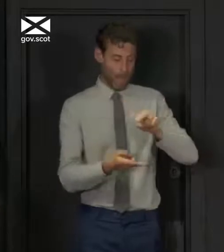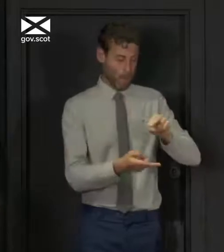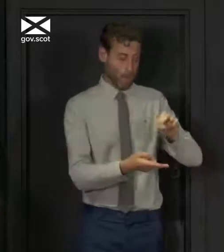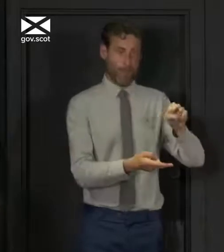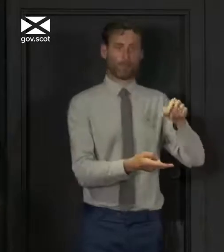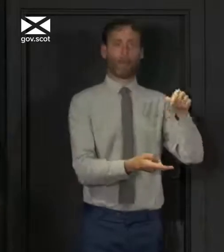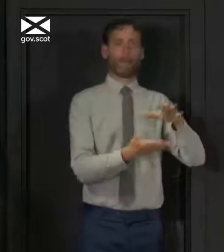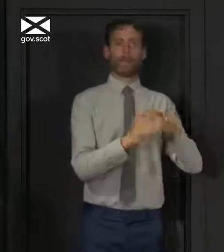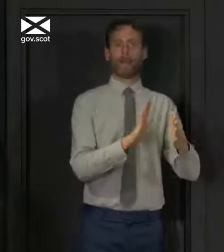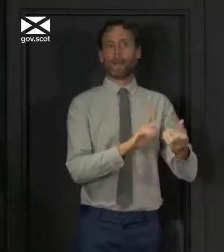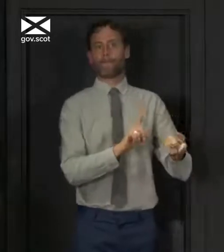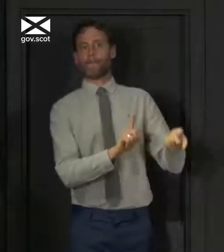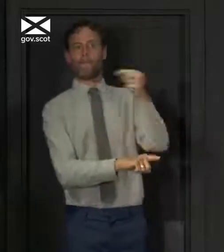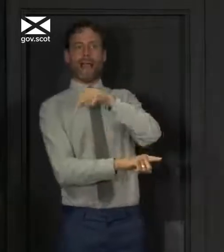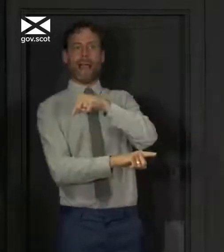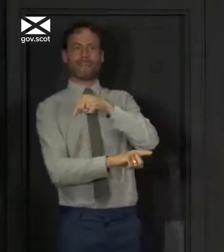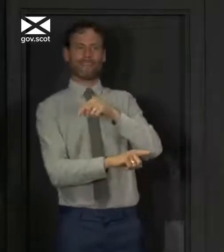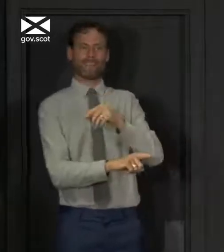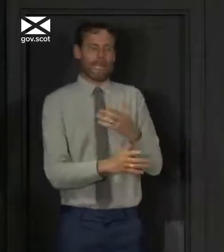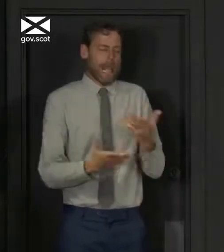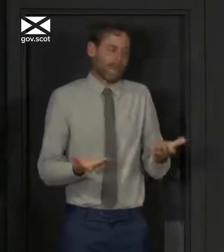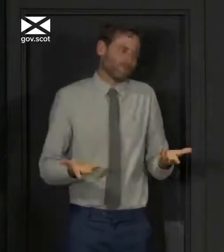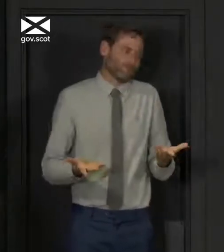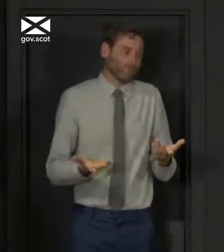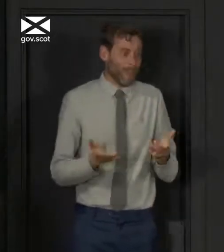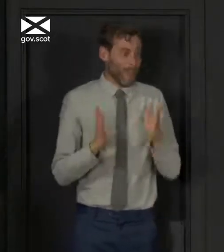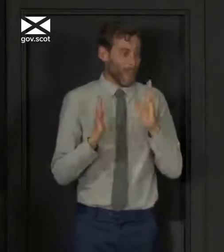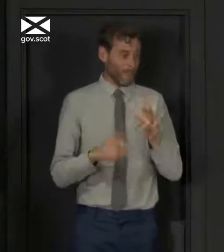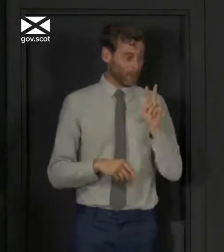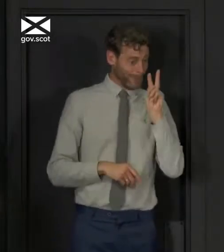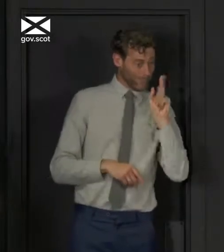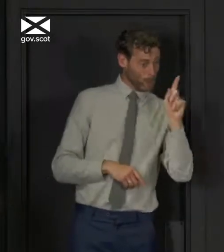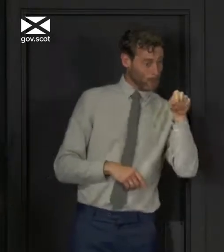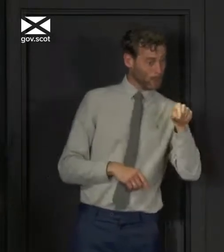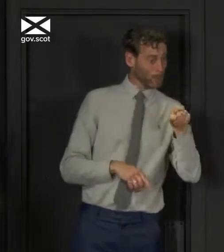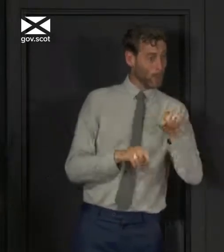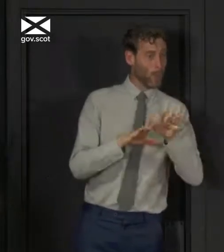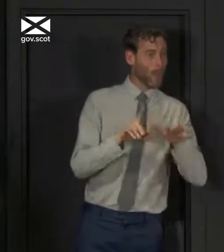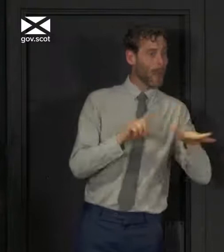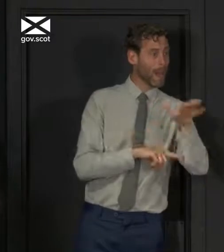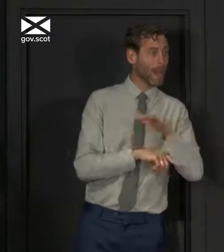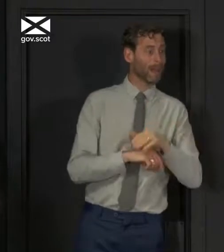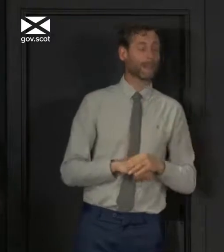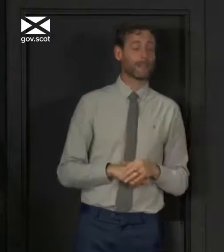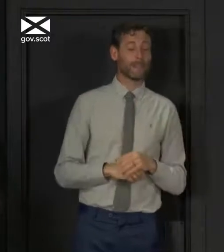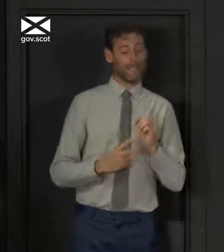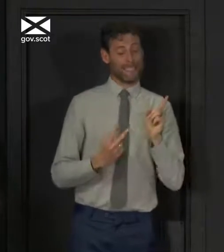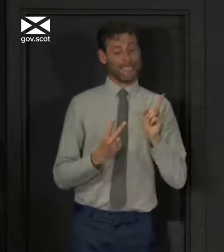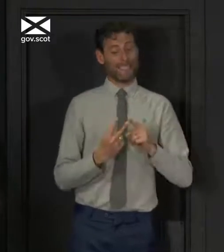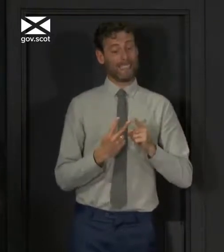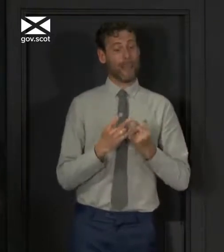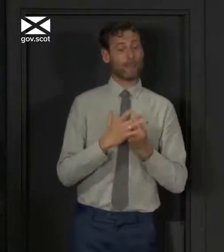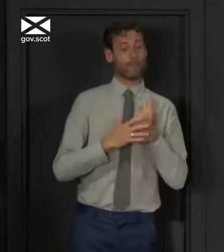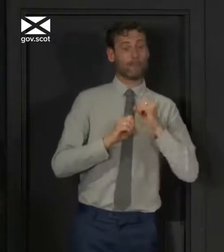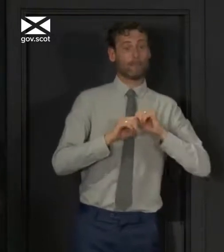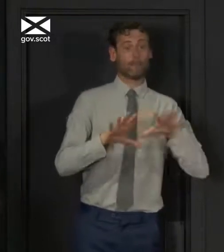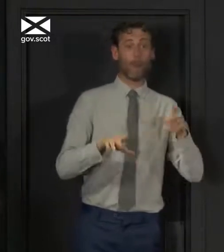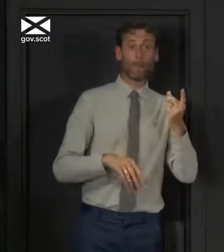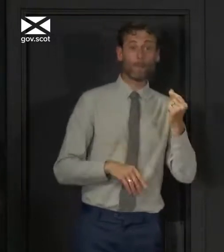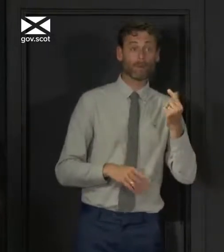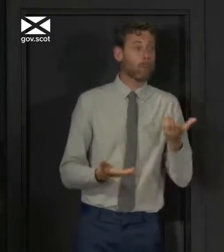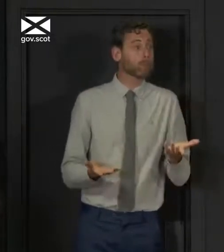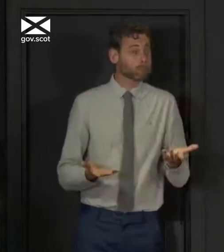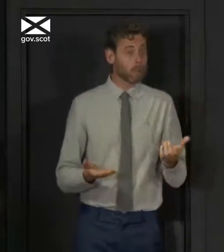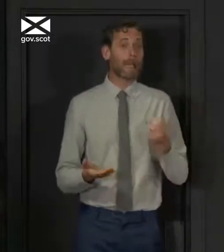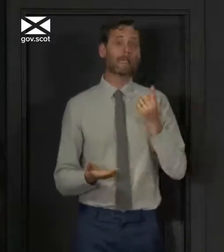backwards completely again? We have to judge that. And will it as a second wave inevitable? I take the view nothing is inevitable, but I said last week in